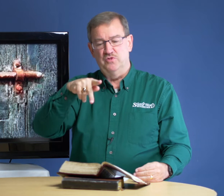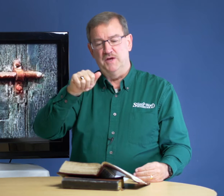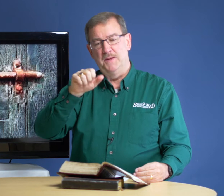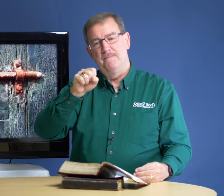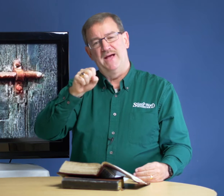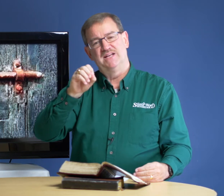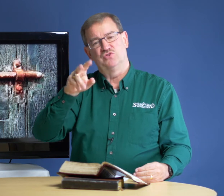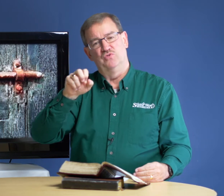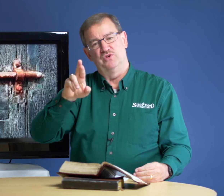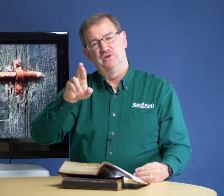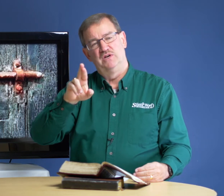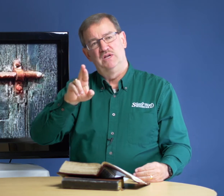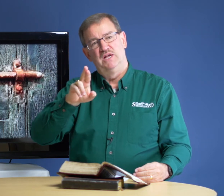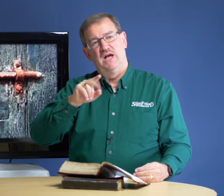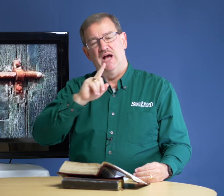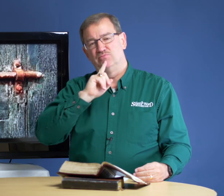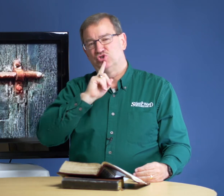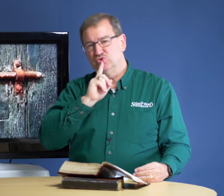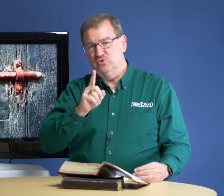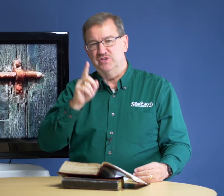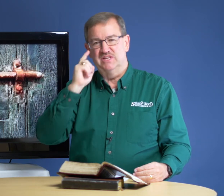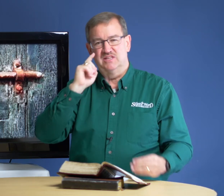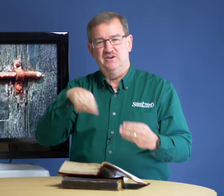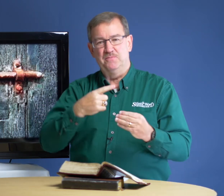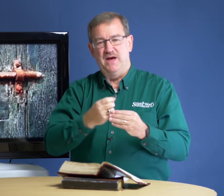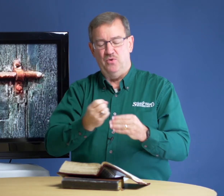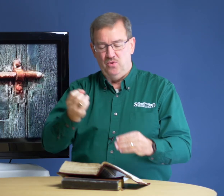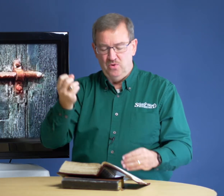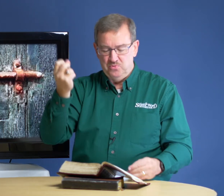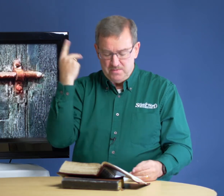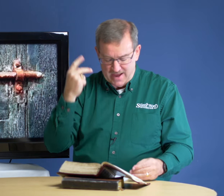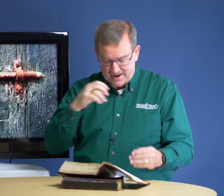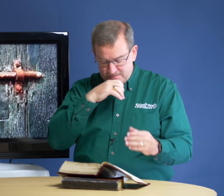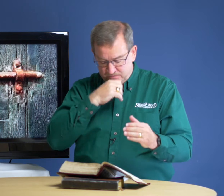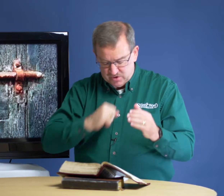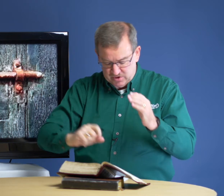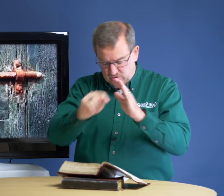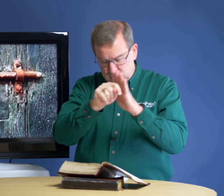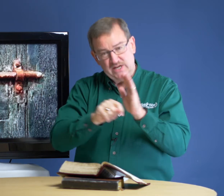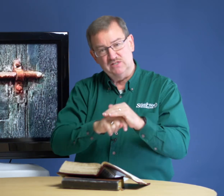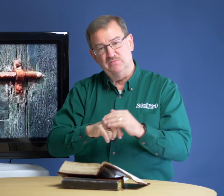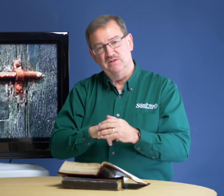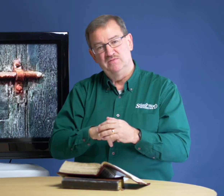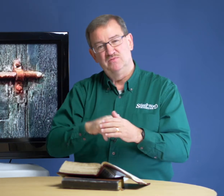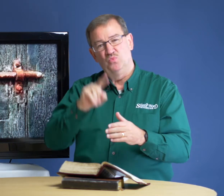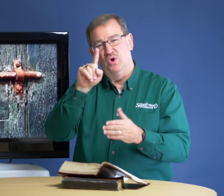the Passover, I'm sure that they thought about all the way back to the Old Testament, 1